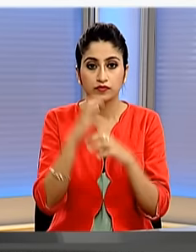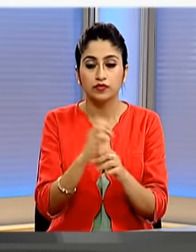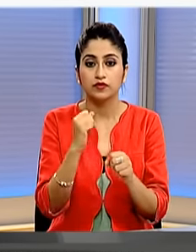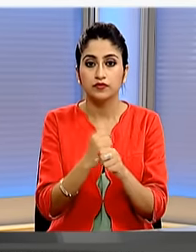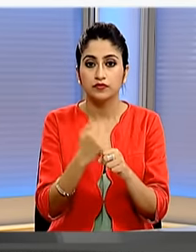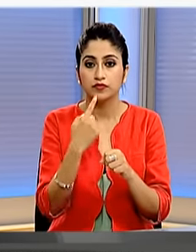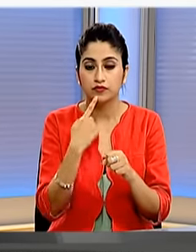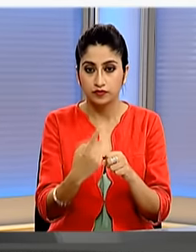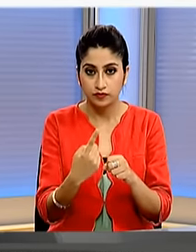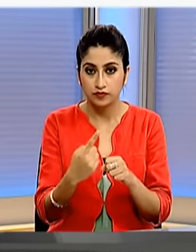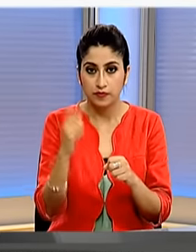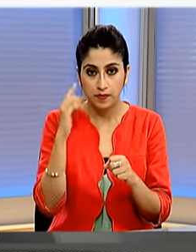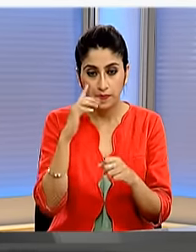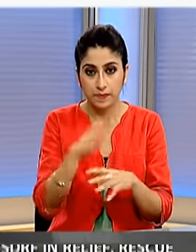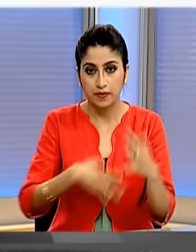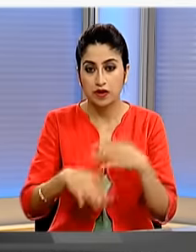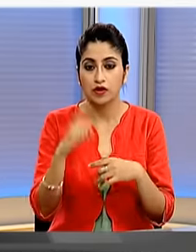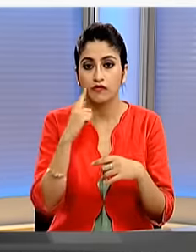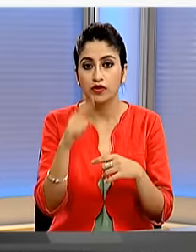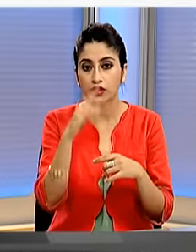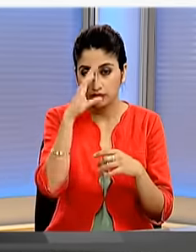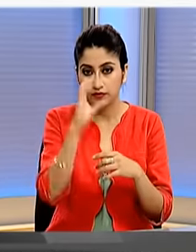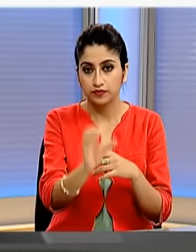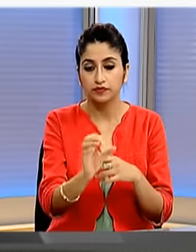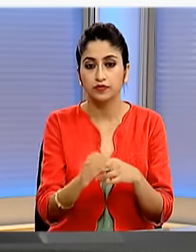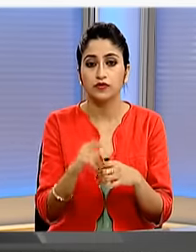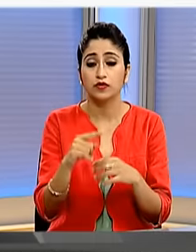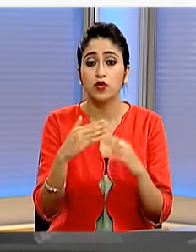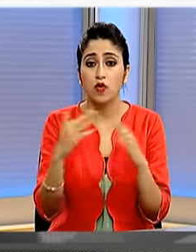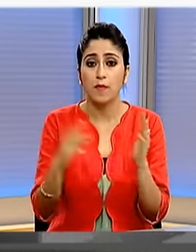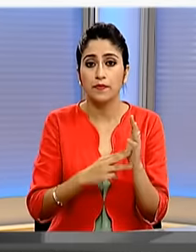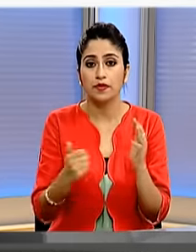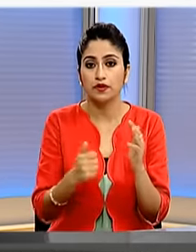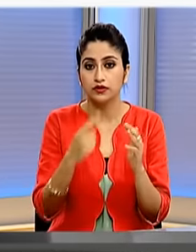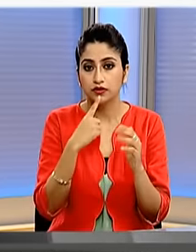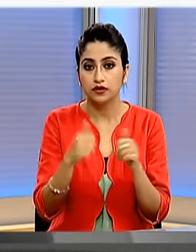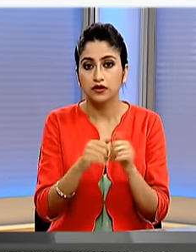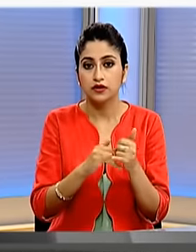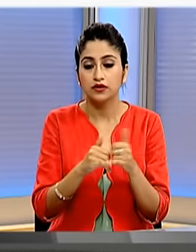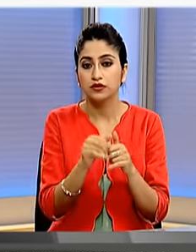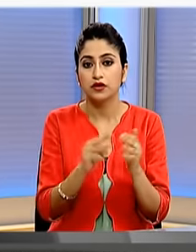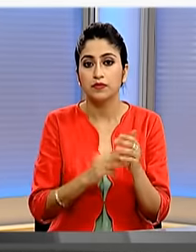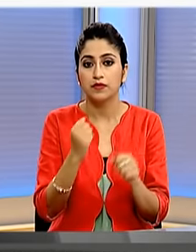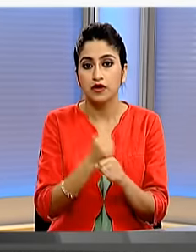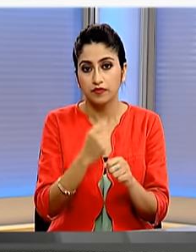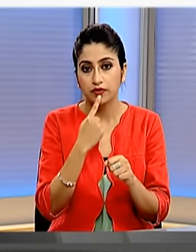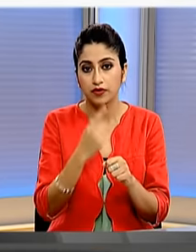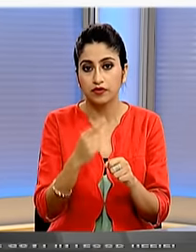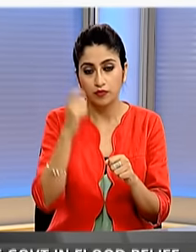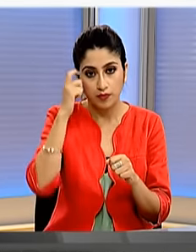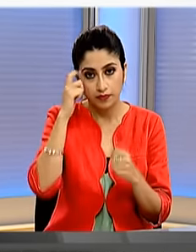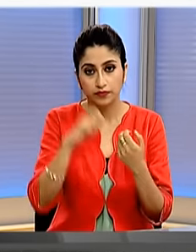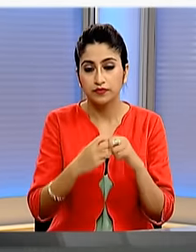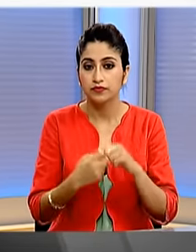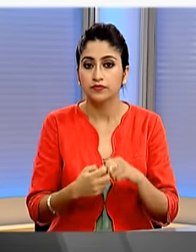prepare an action plan in this direction the home minister assured the Assam government of all help to tackle the problem